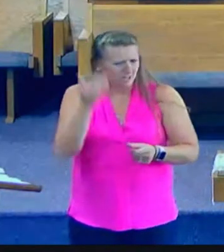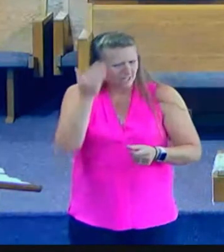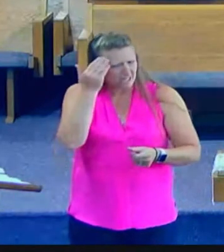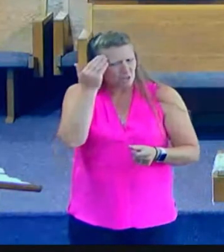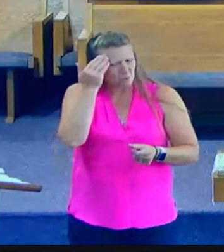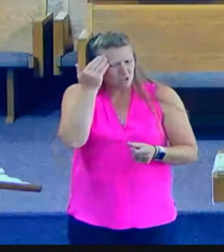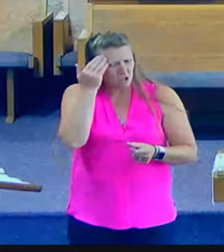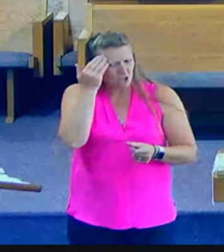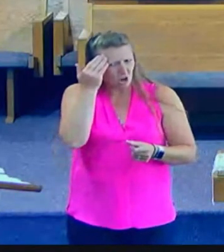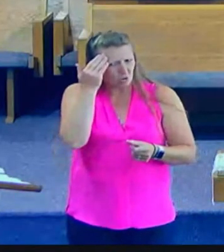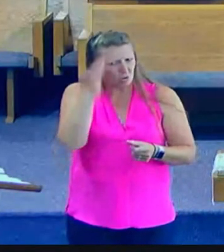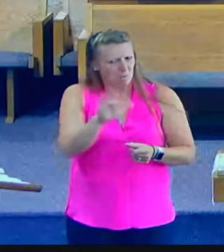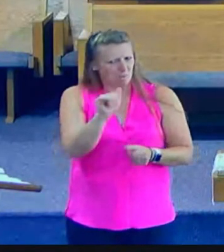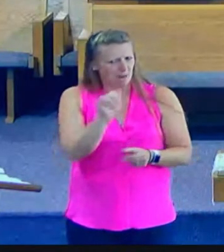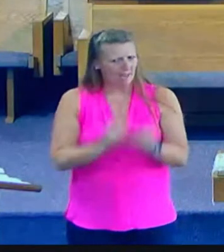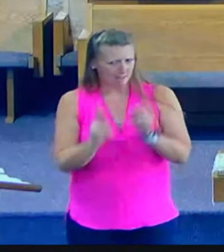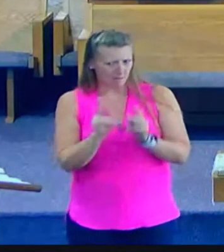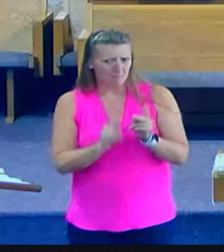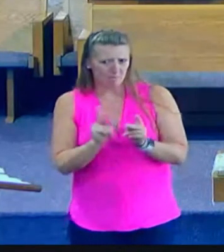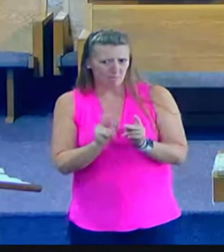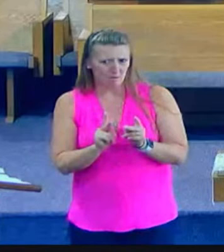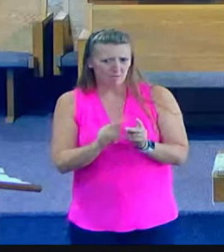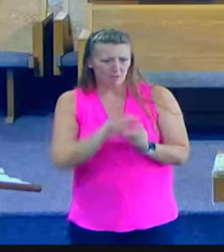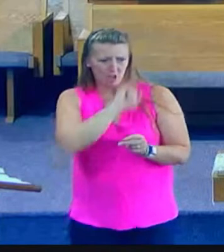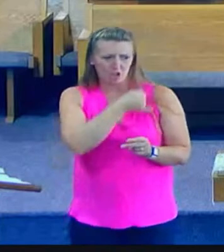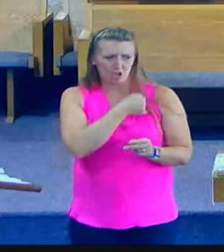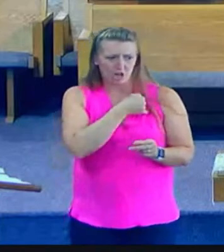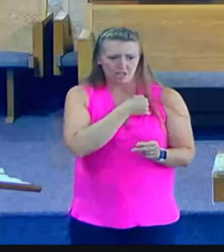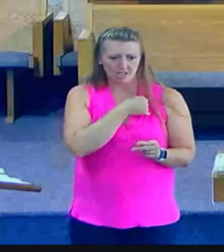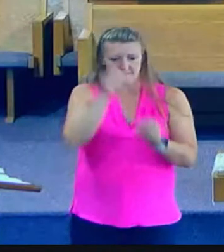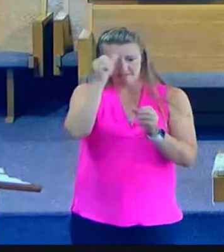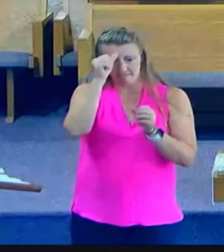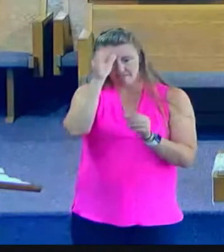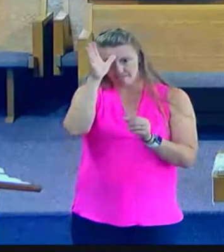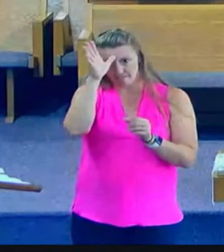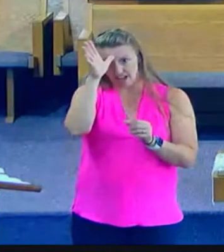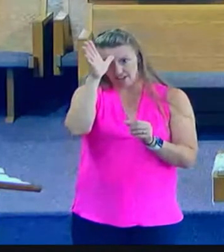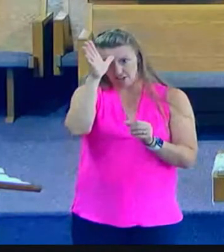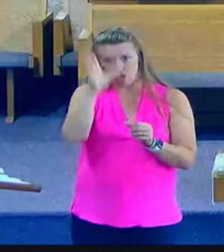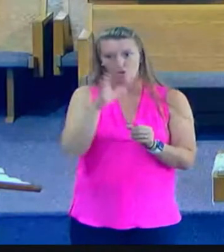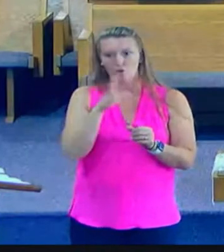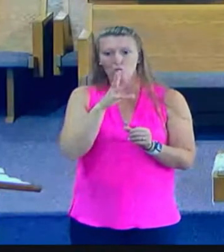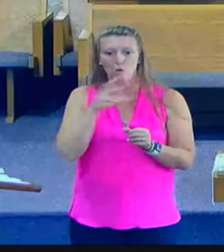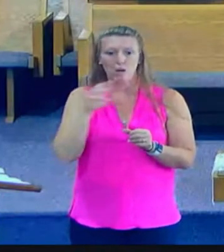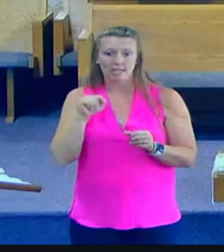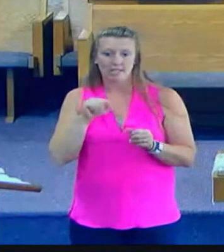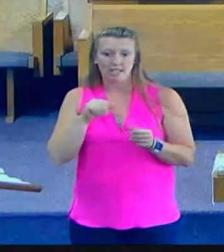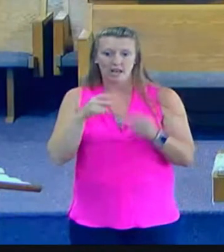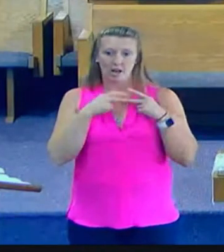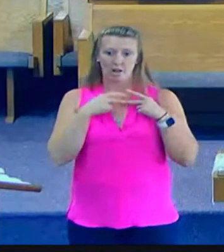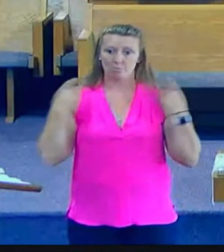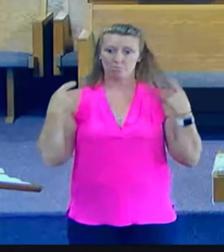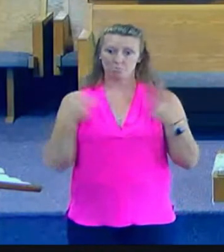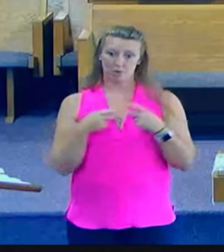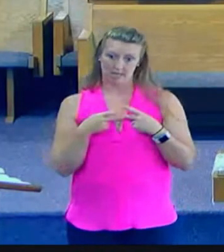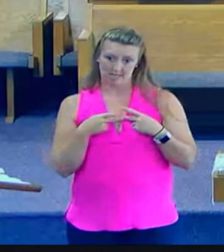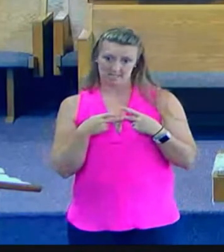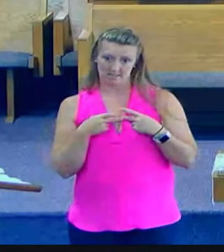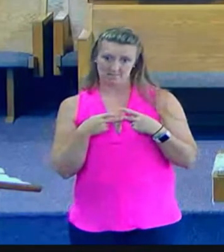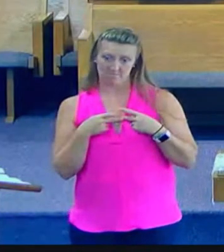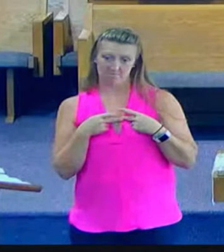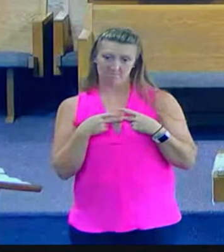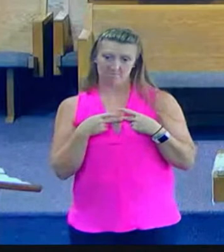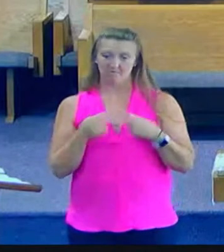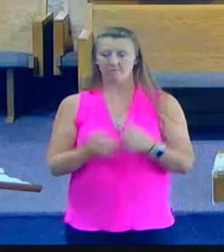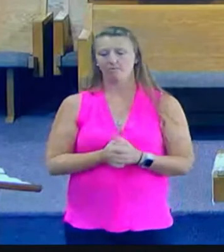If you remember who John was, his father was Zechariah, the priest. His wife was Elizabeth, Sir